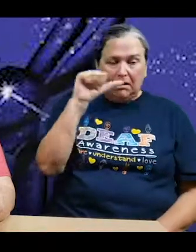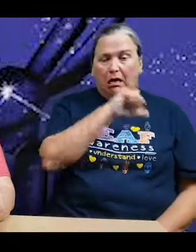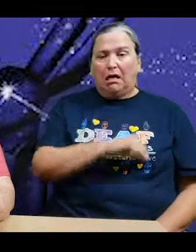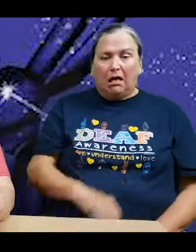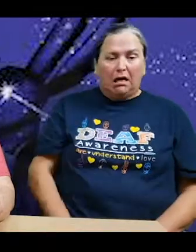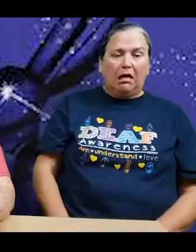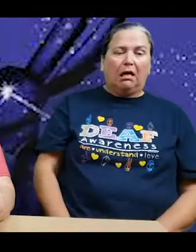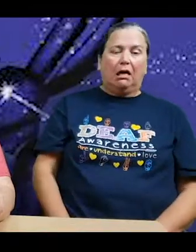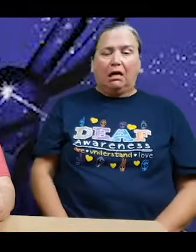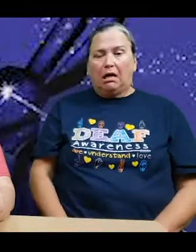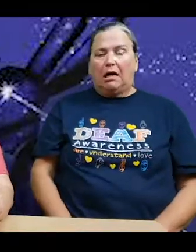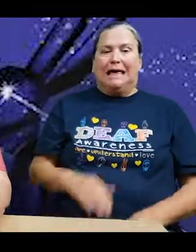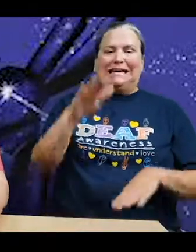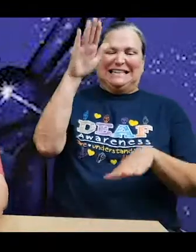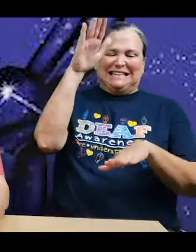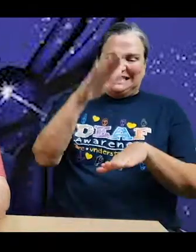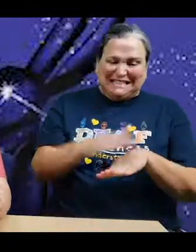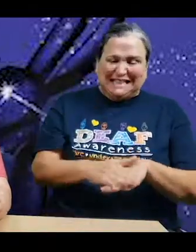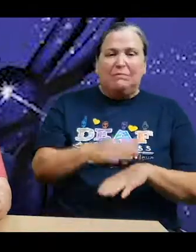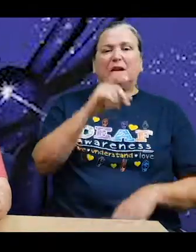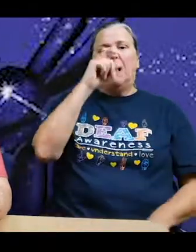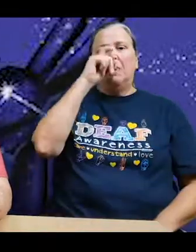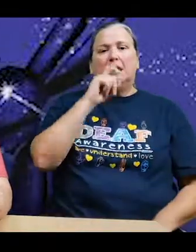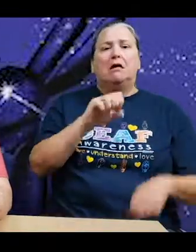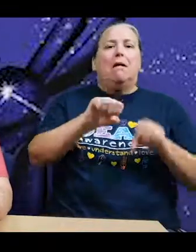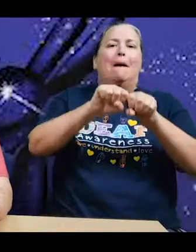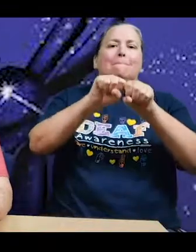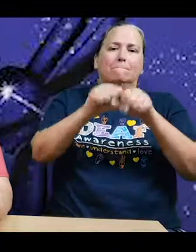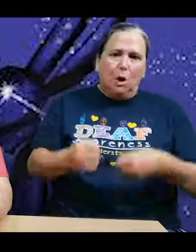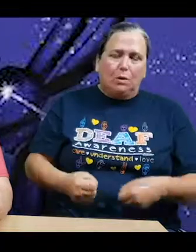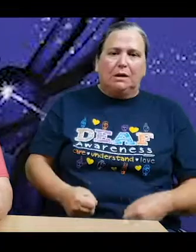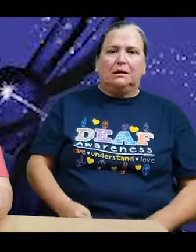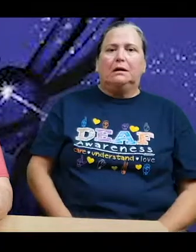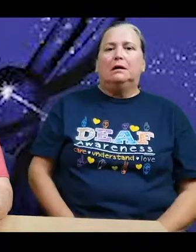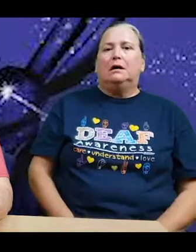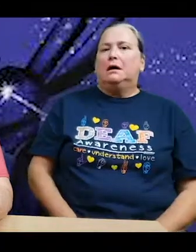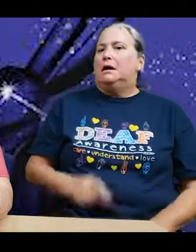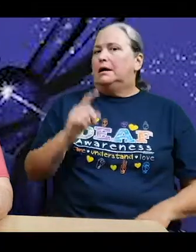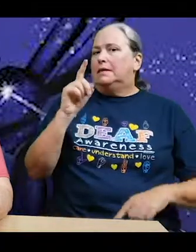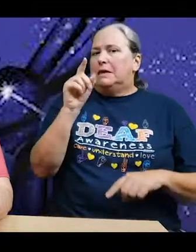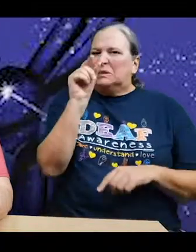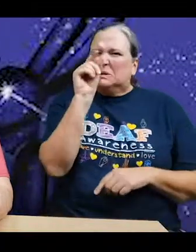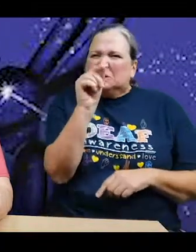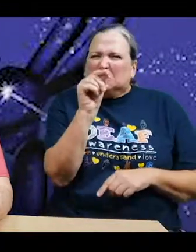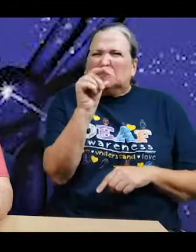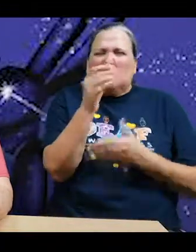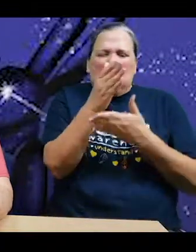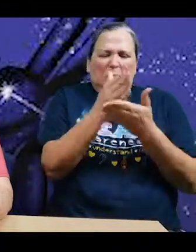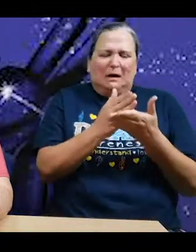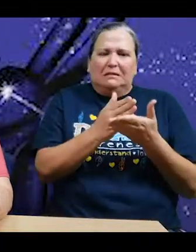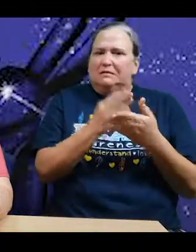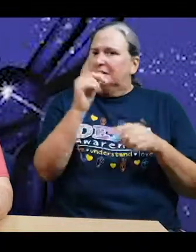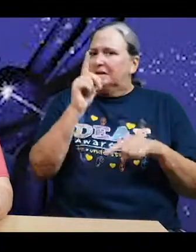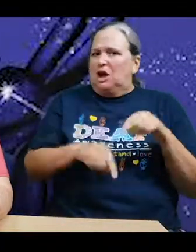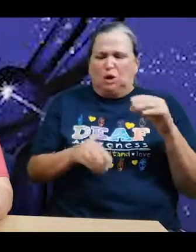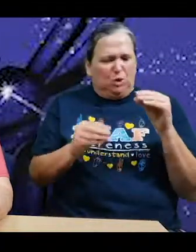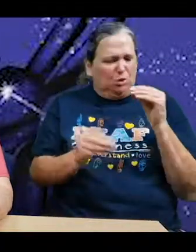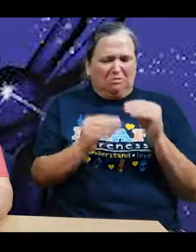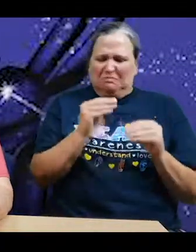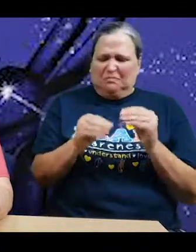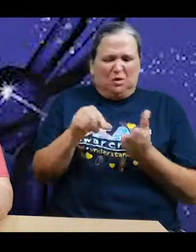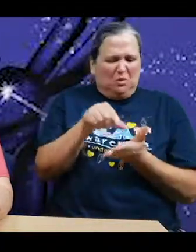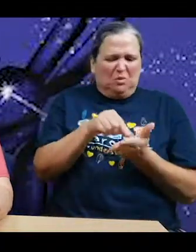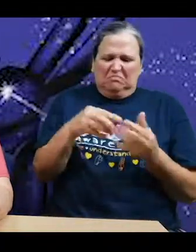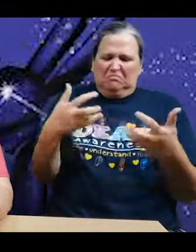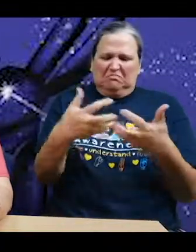and smashed it into a hundred million pieces. Them pieces were so small, I couldn't make them go back together.